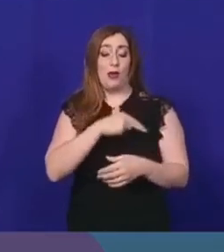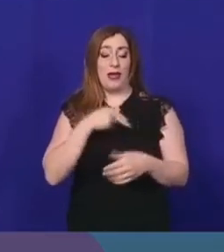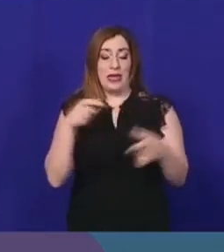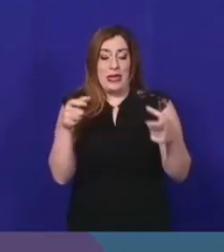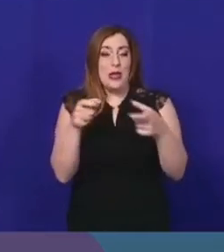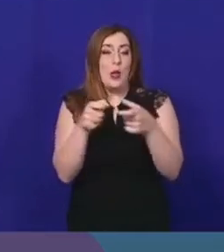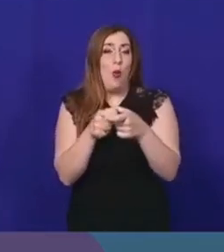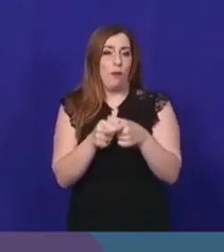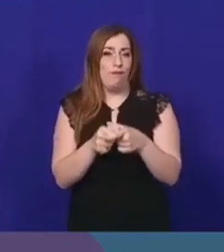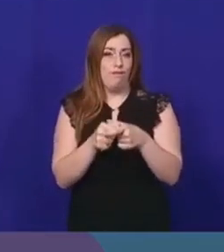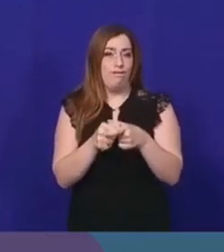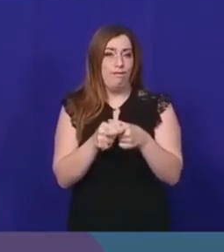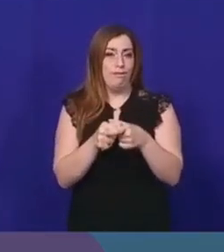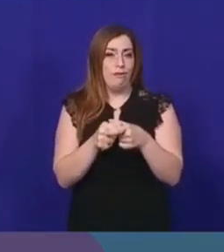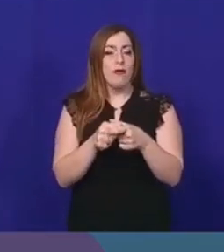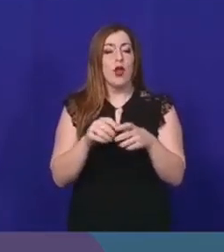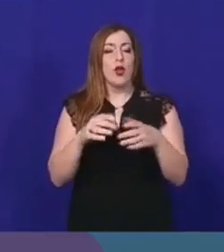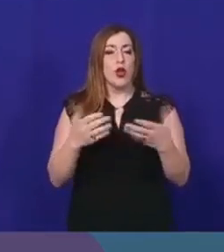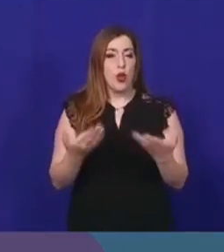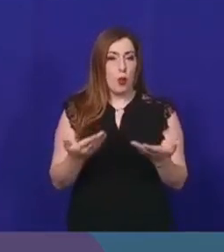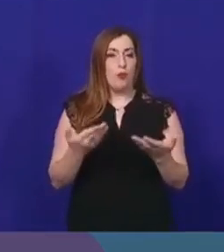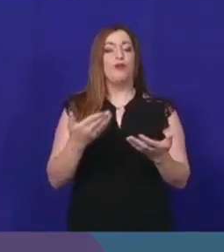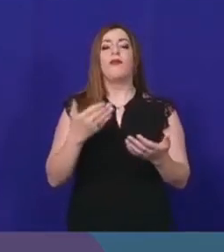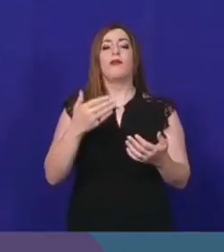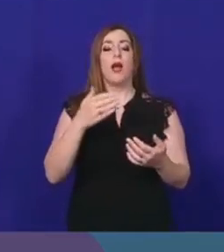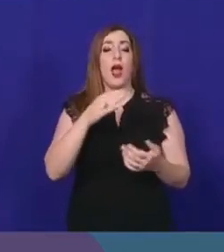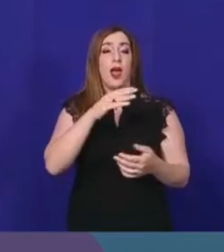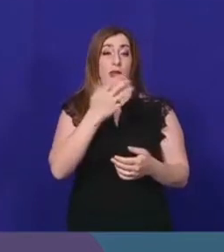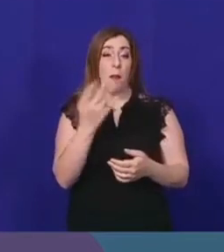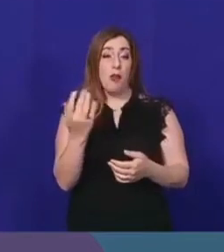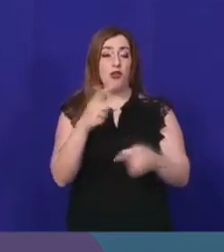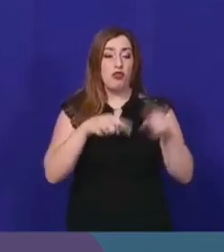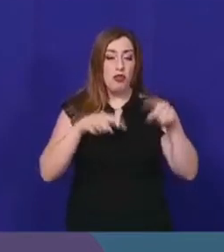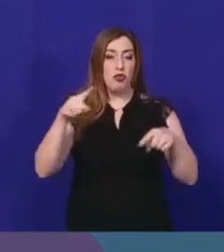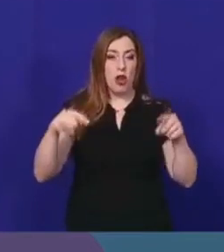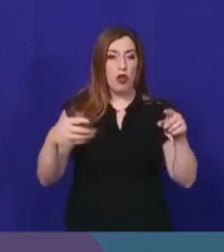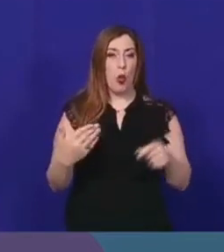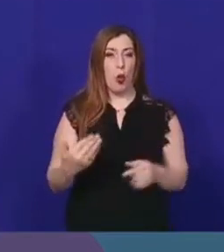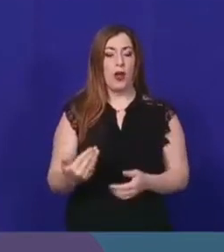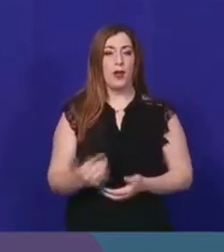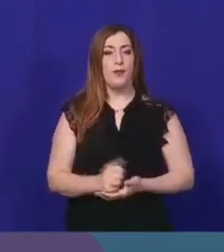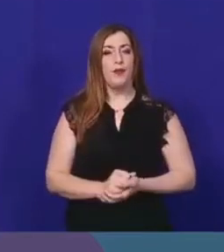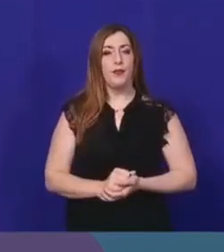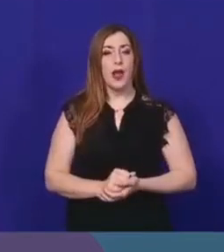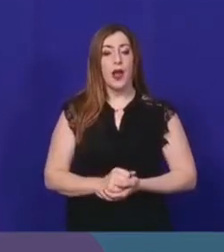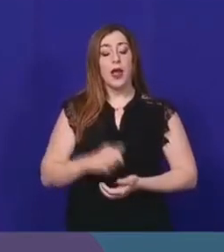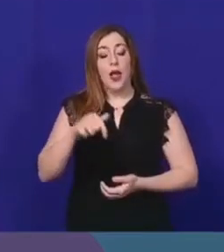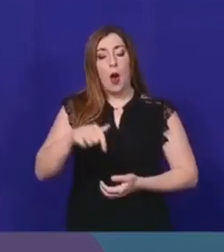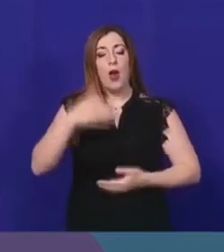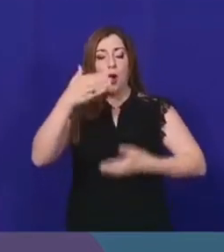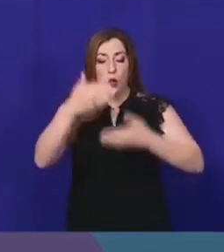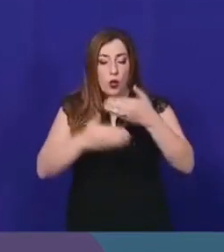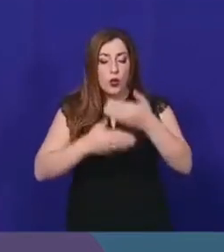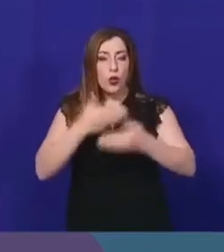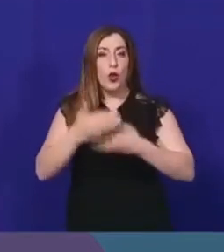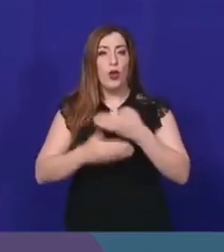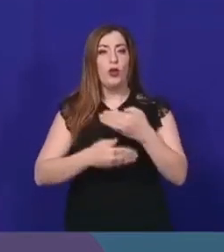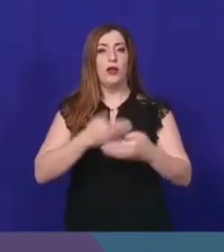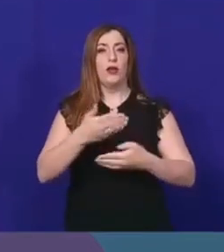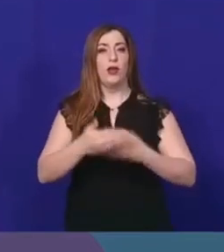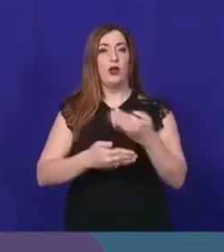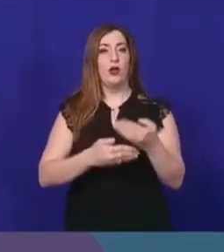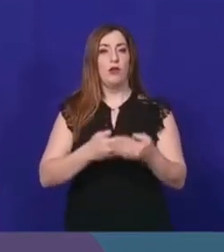we continue with the testing regime in this transition phase that we are now, so that any cases that we